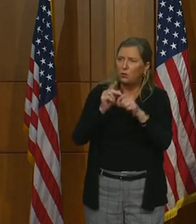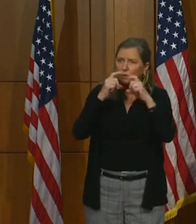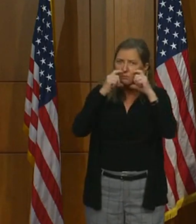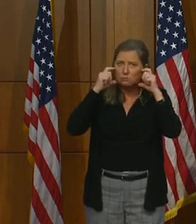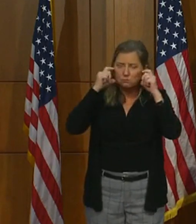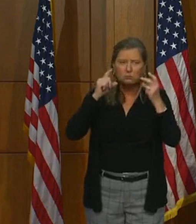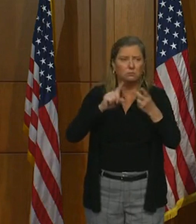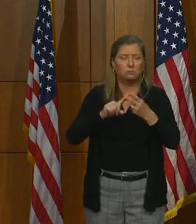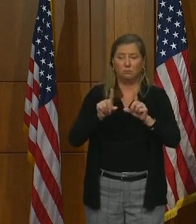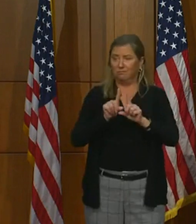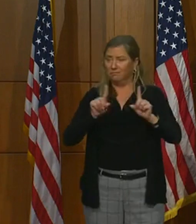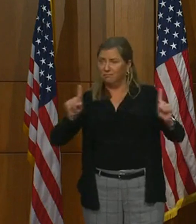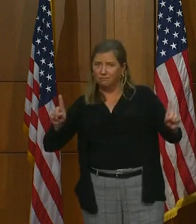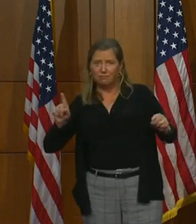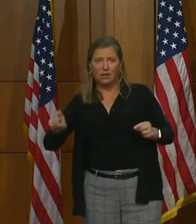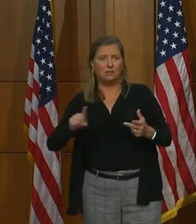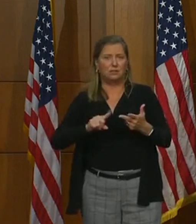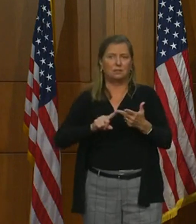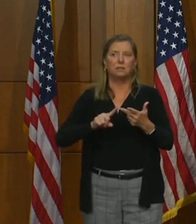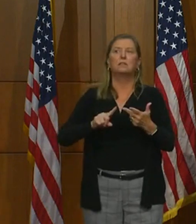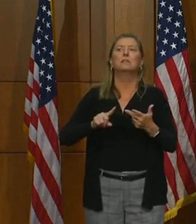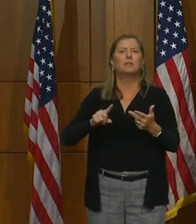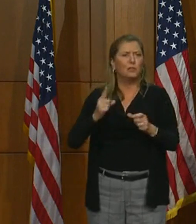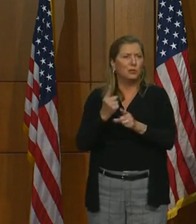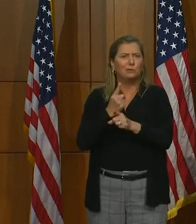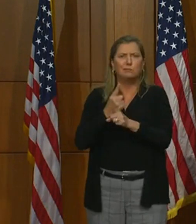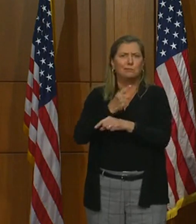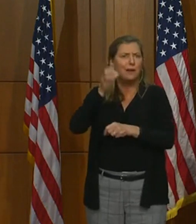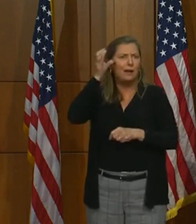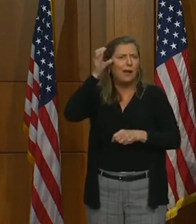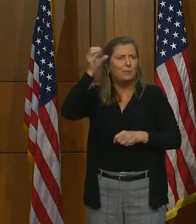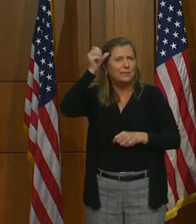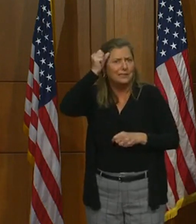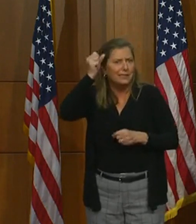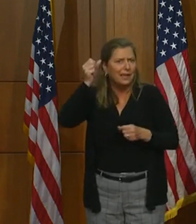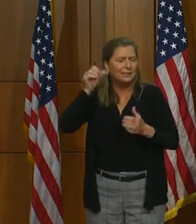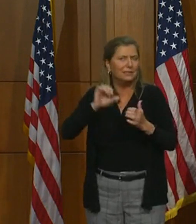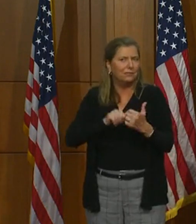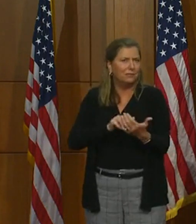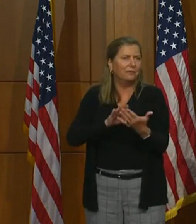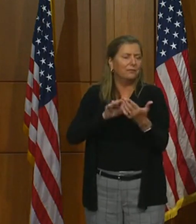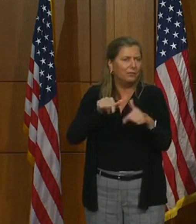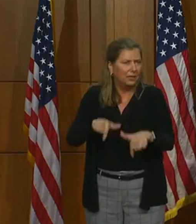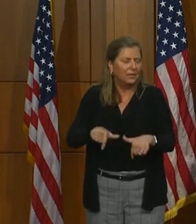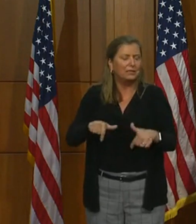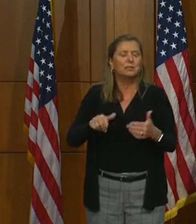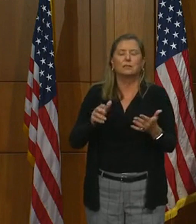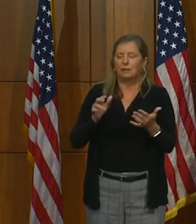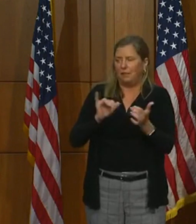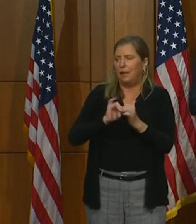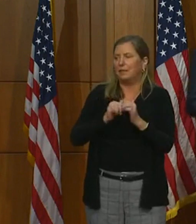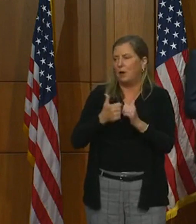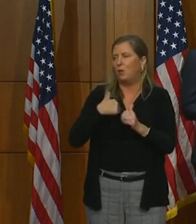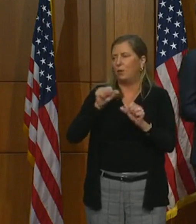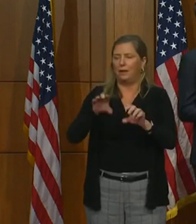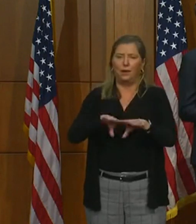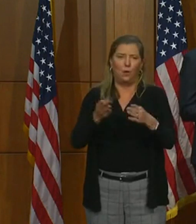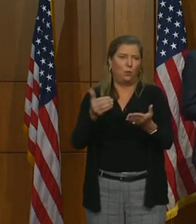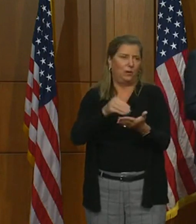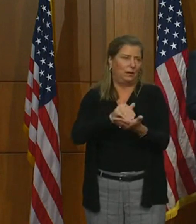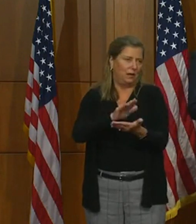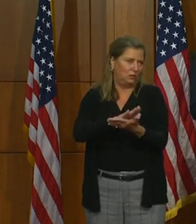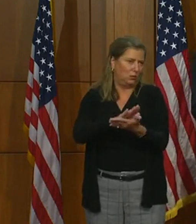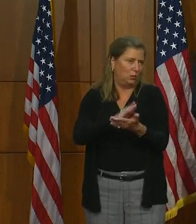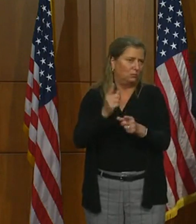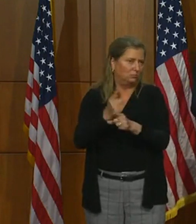remaining socially distanced, taking common sense approaches to curb the spread of this disease. And that's how we're going to be able to open up our schools